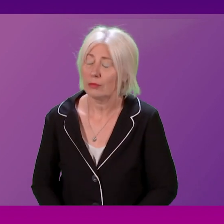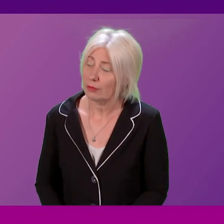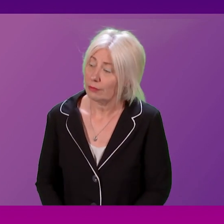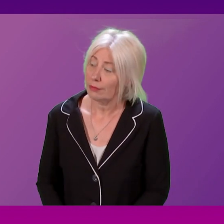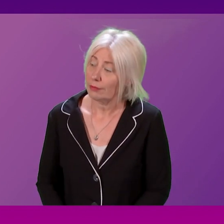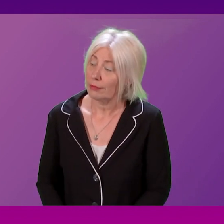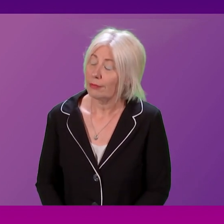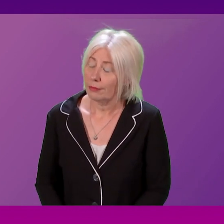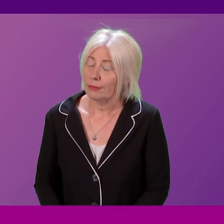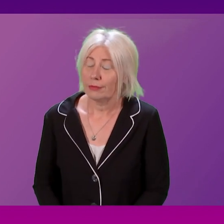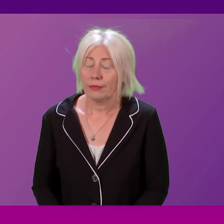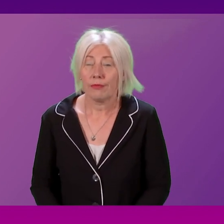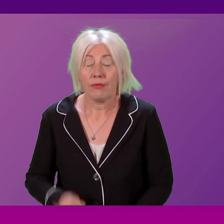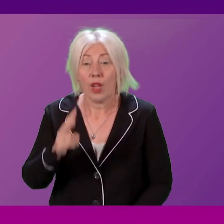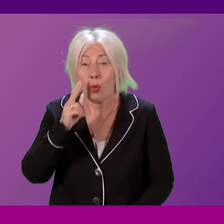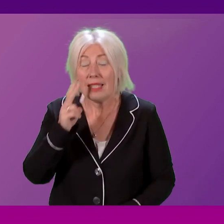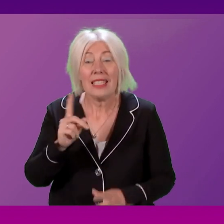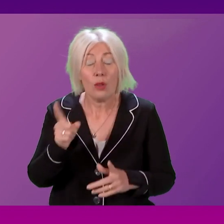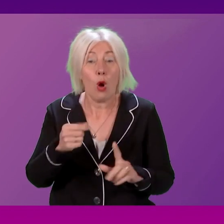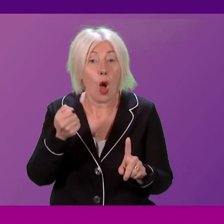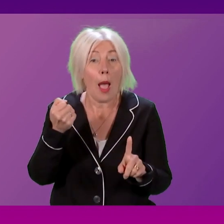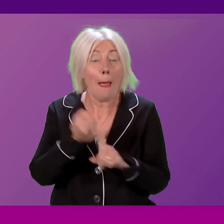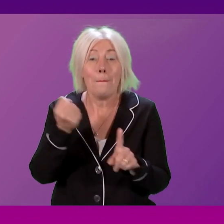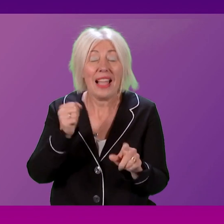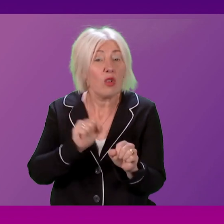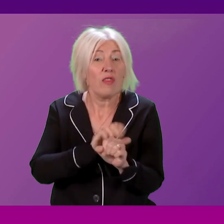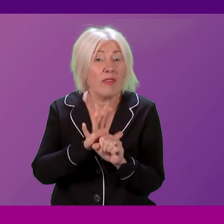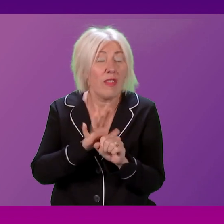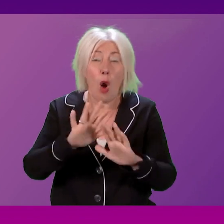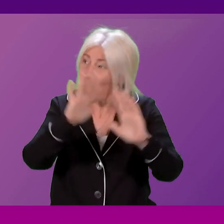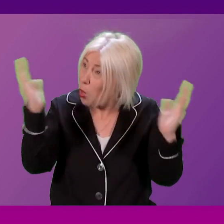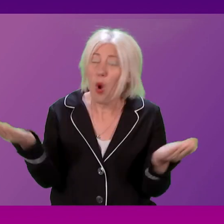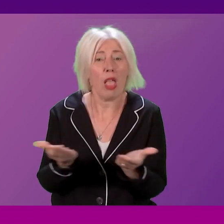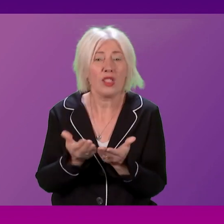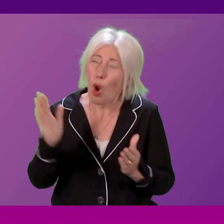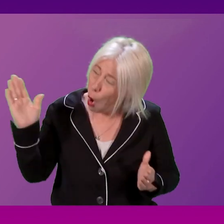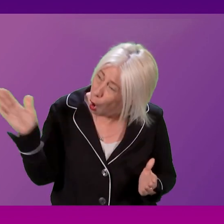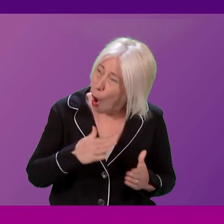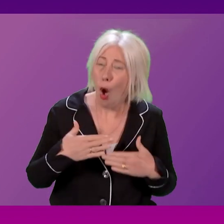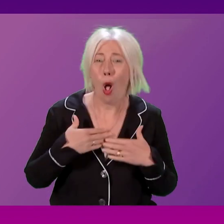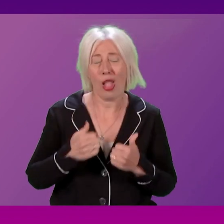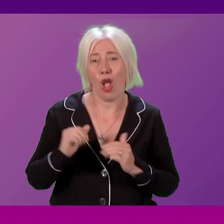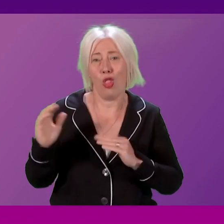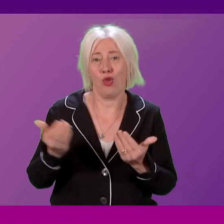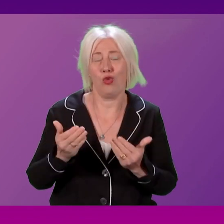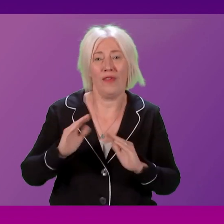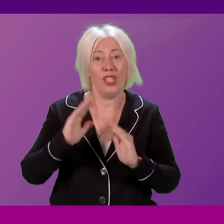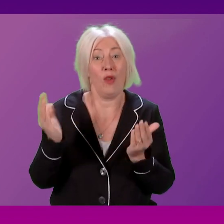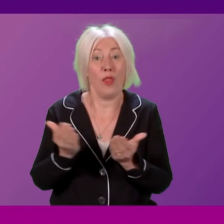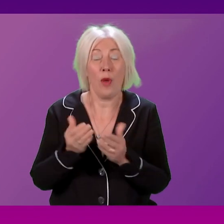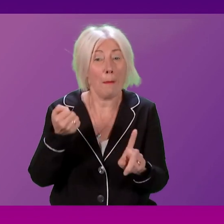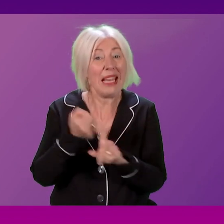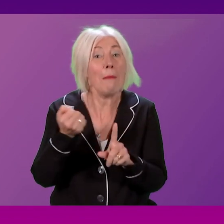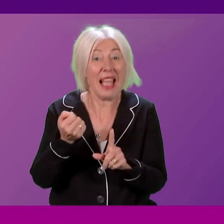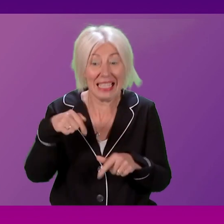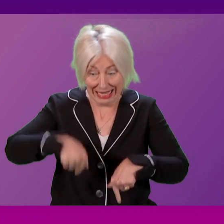What we're seeing, of course, is the impacts of that global pandemic, which has impacted every single health service, including, of course, the health service here in